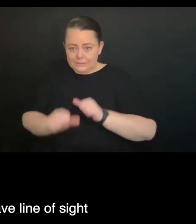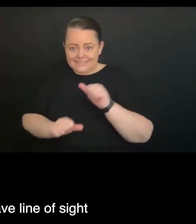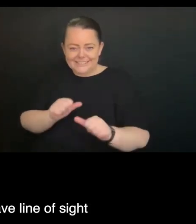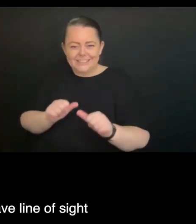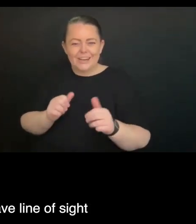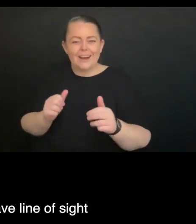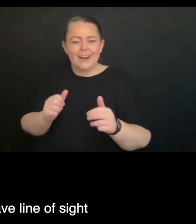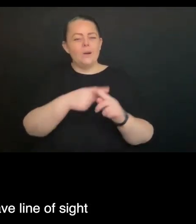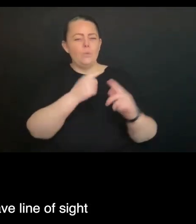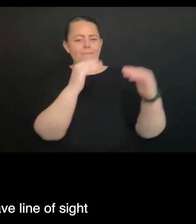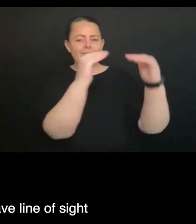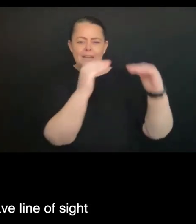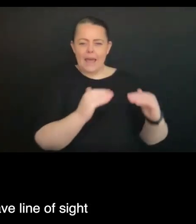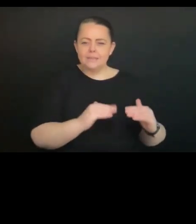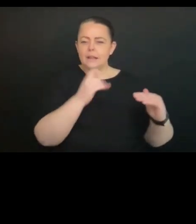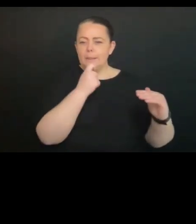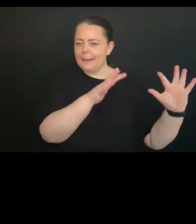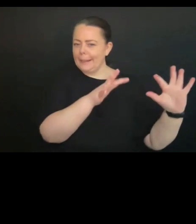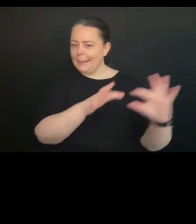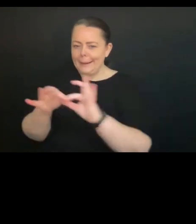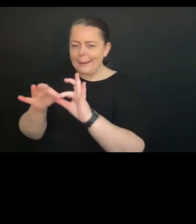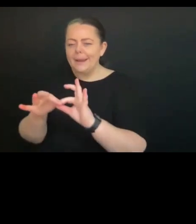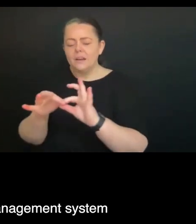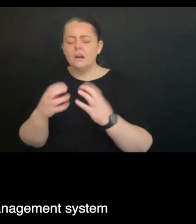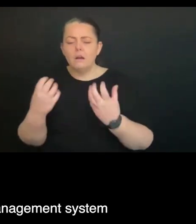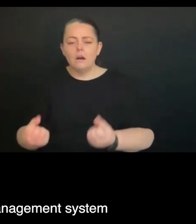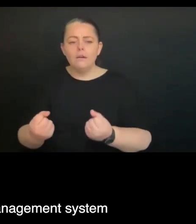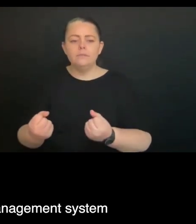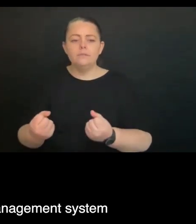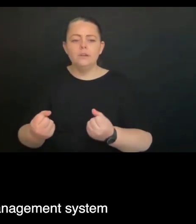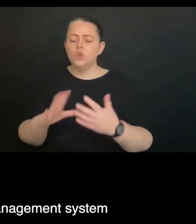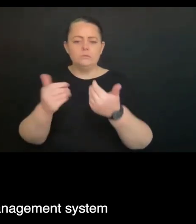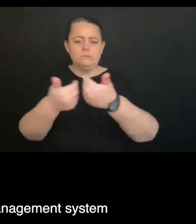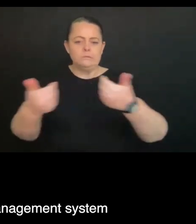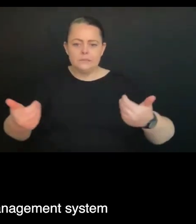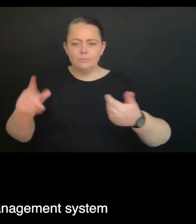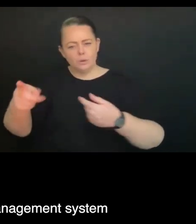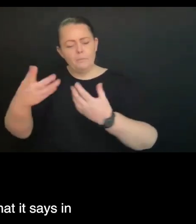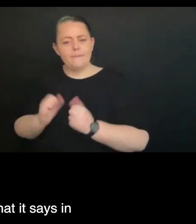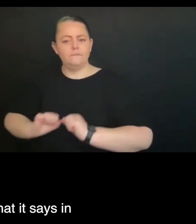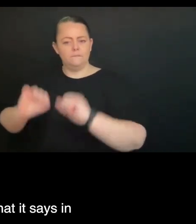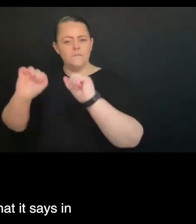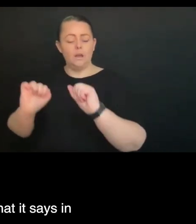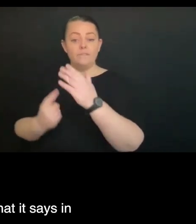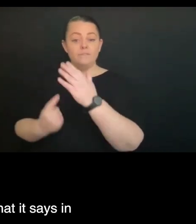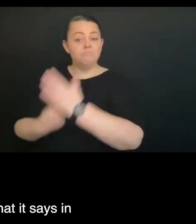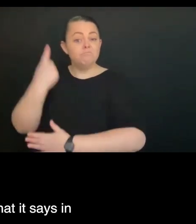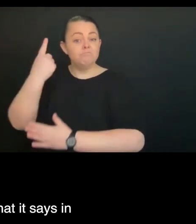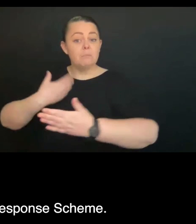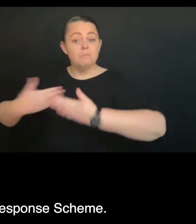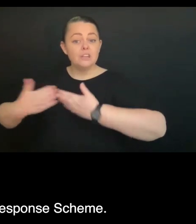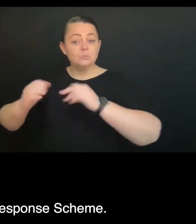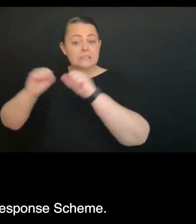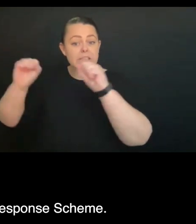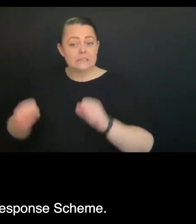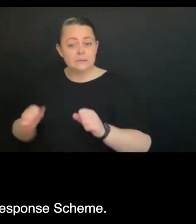things. But they actually do have line of sight to one another. So to have an effective incident management system, you could certainly look at what it says